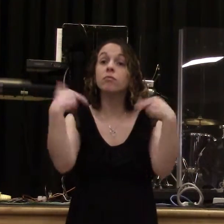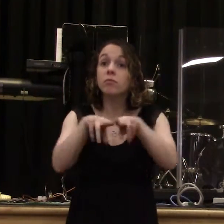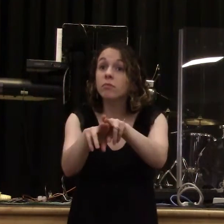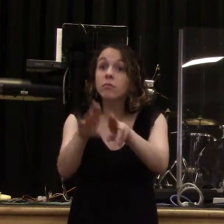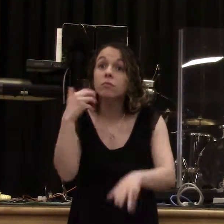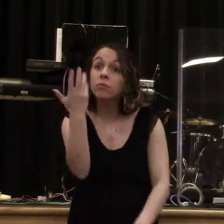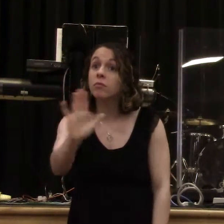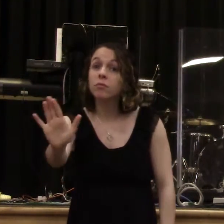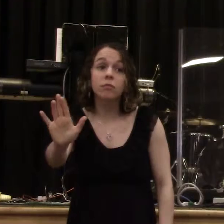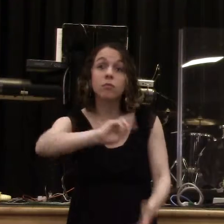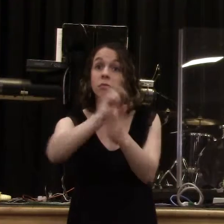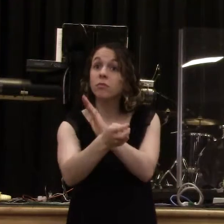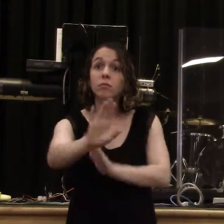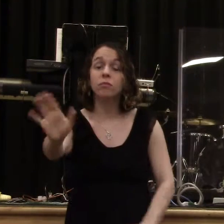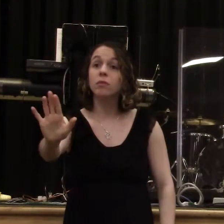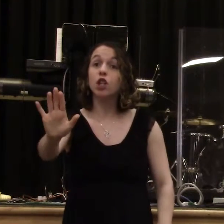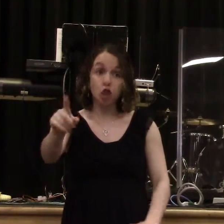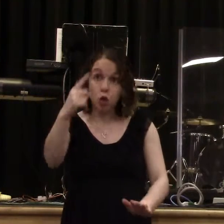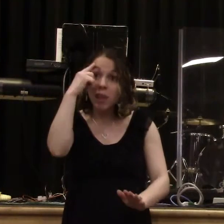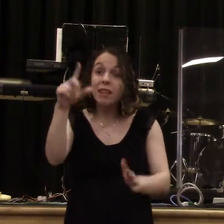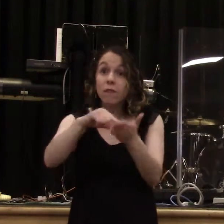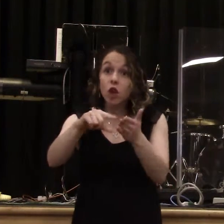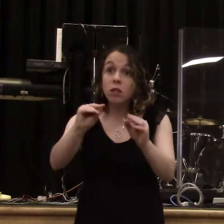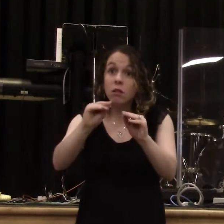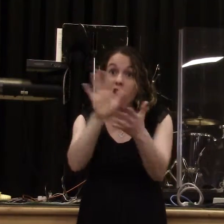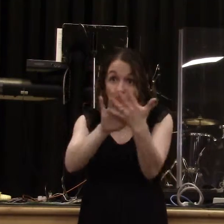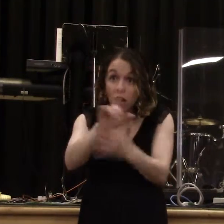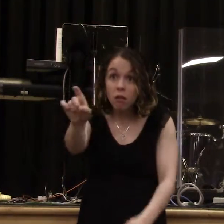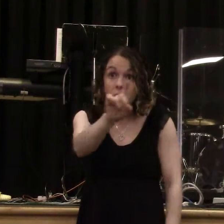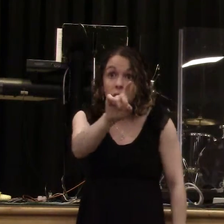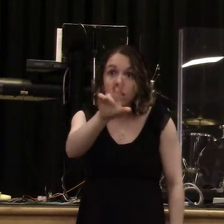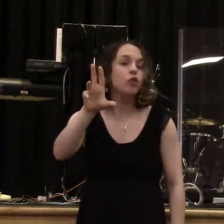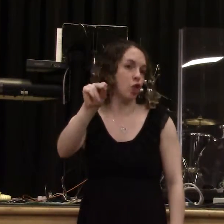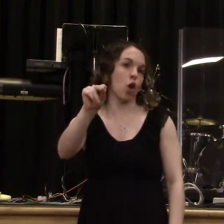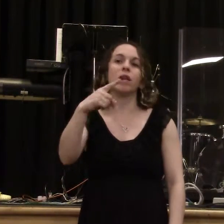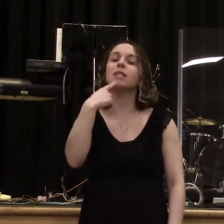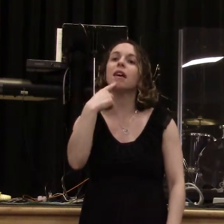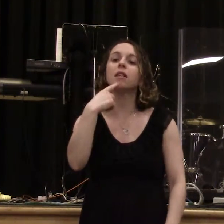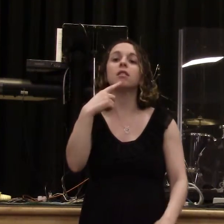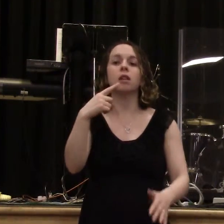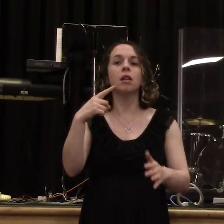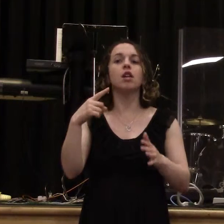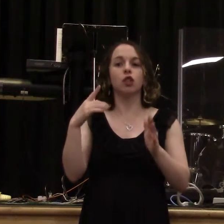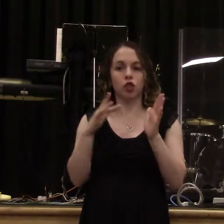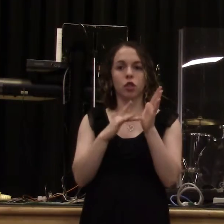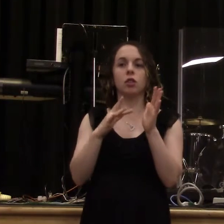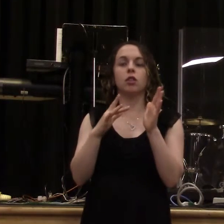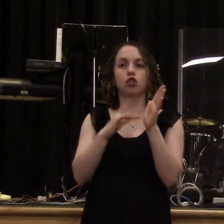any vagueness in his communication? Okay, but put on the Lord Jesus Christ. And listen to this. Make